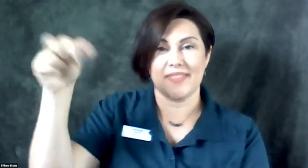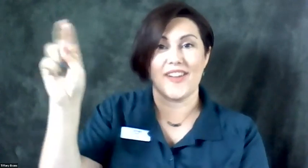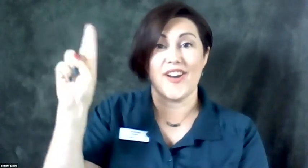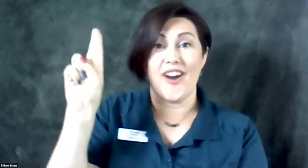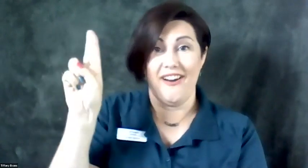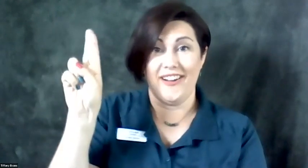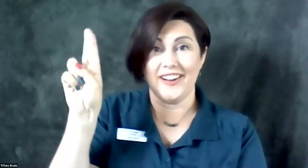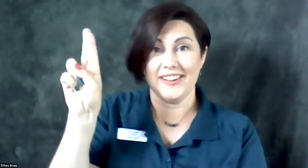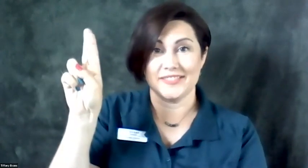R R